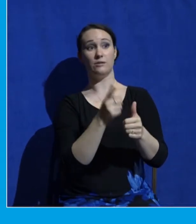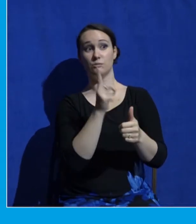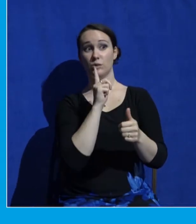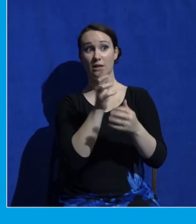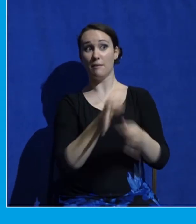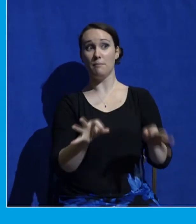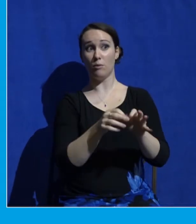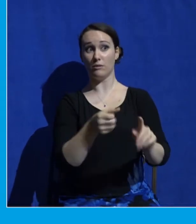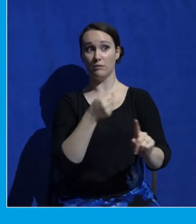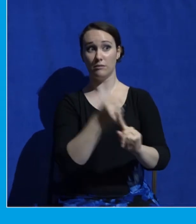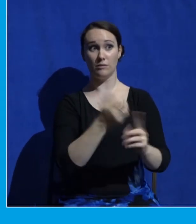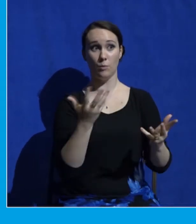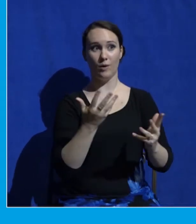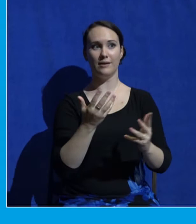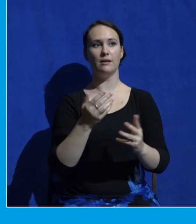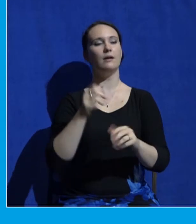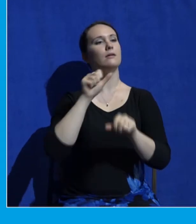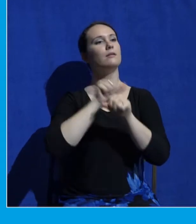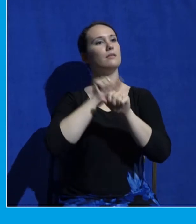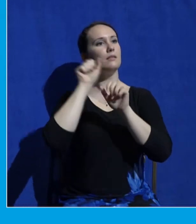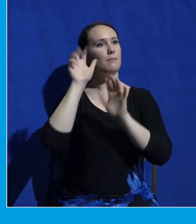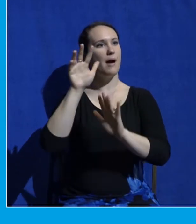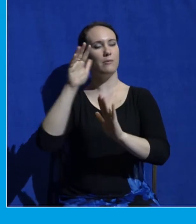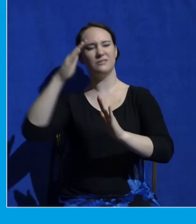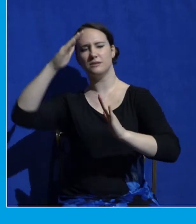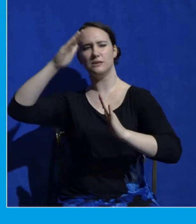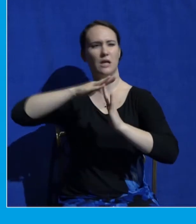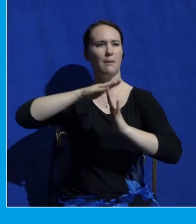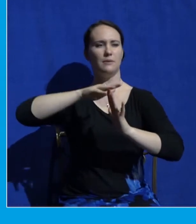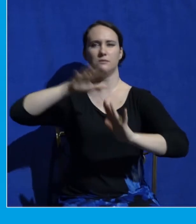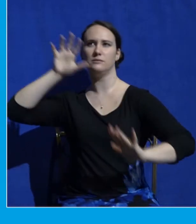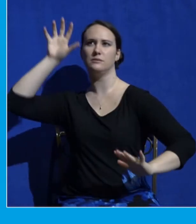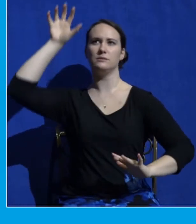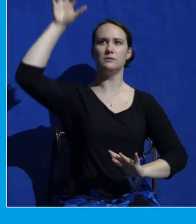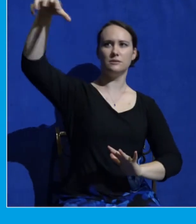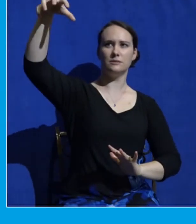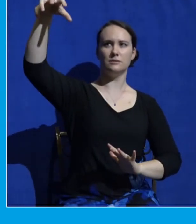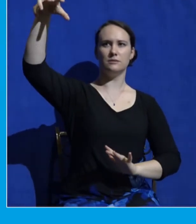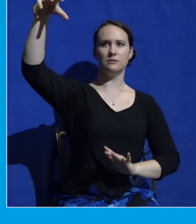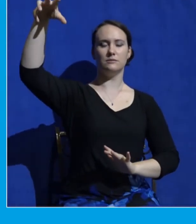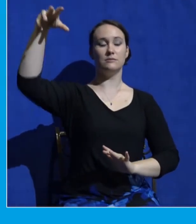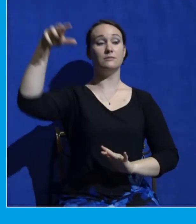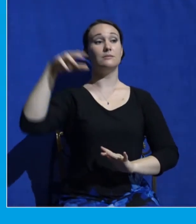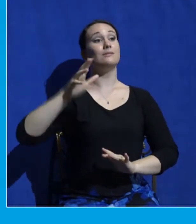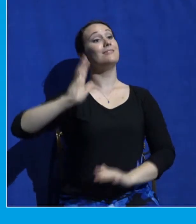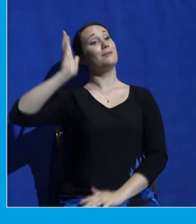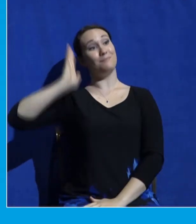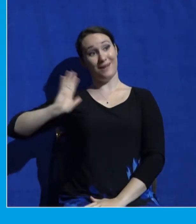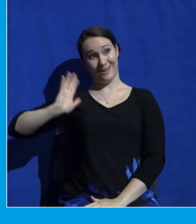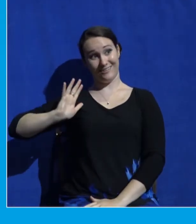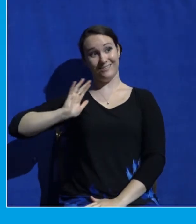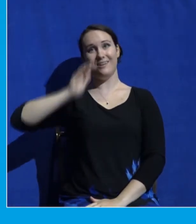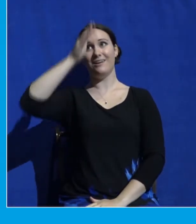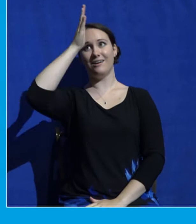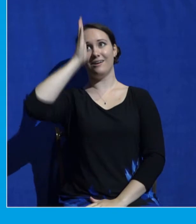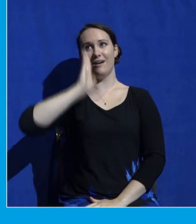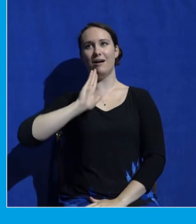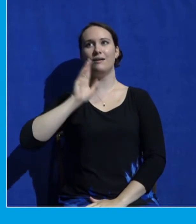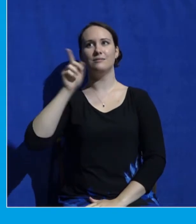reveals his glory in particularly powerful ways on mountains. High